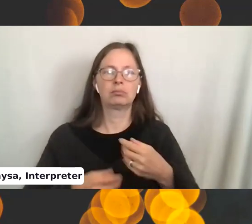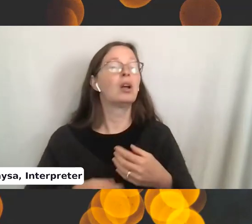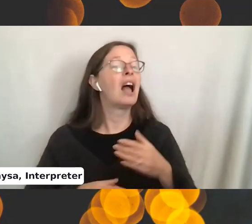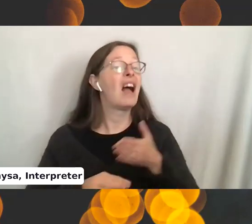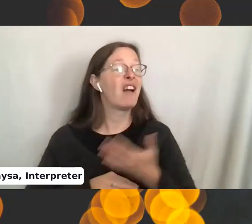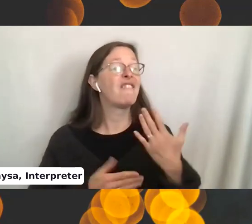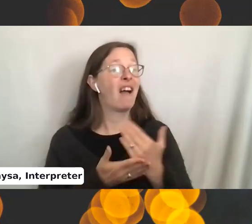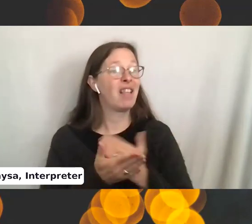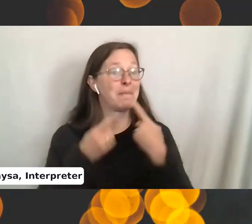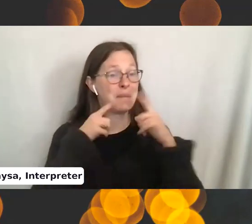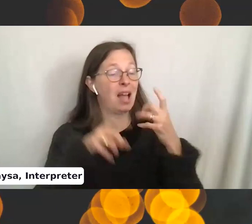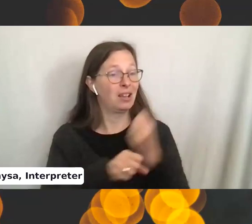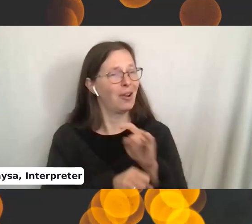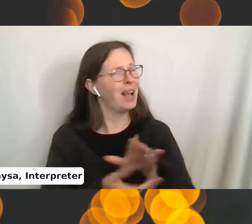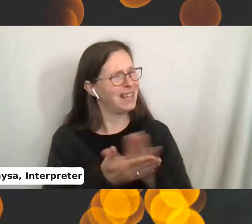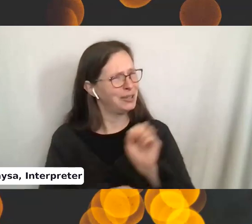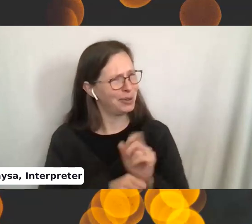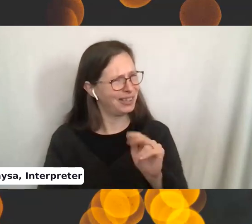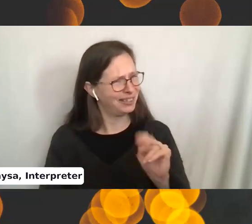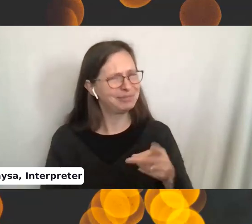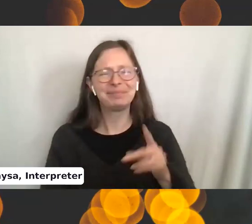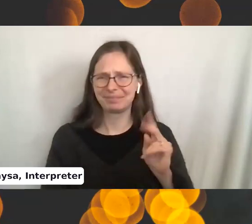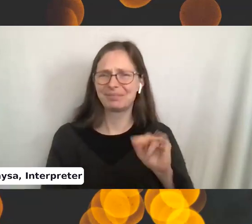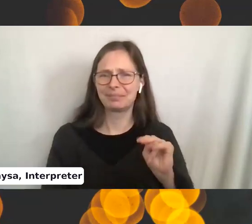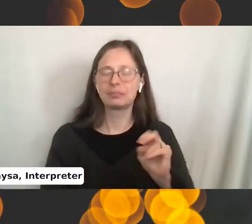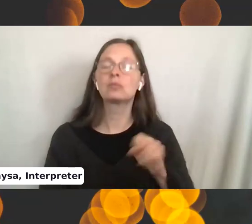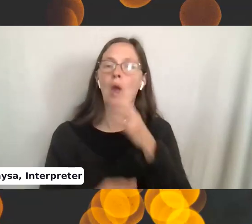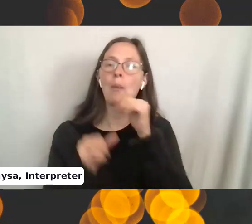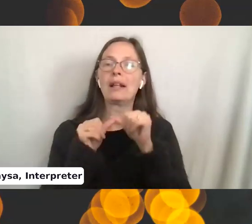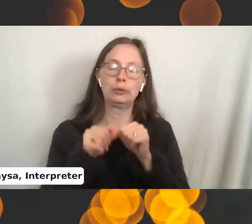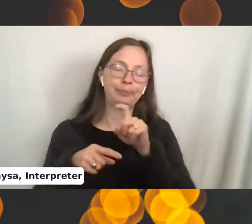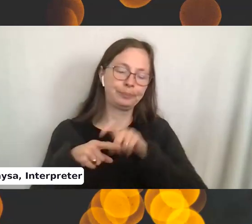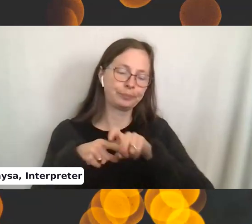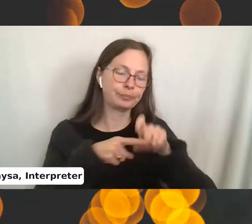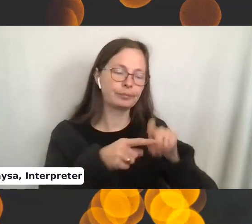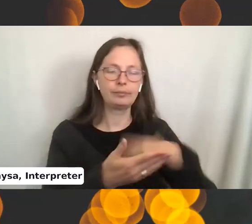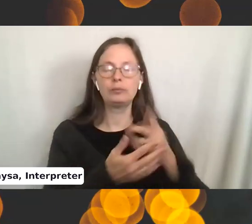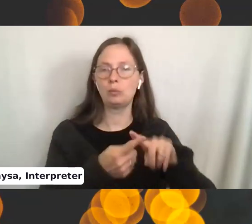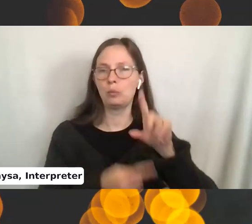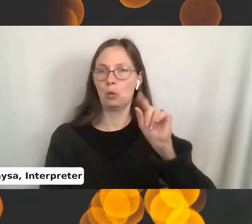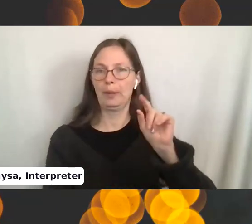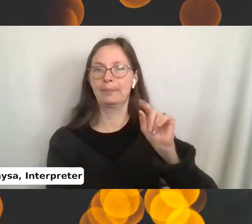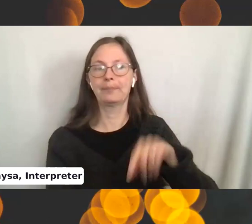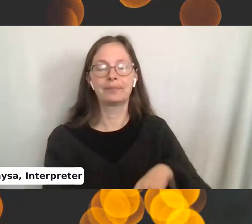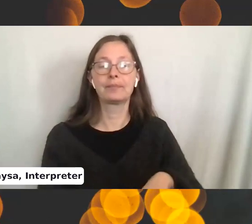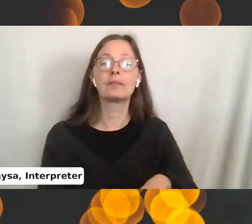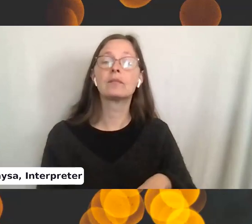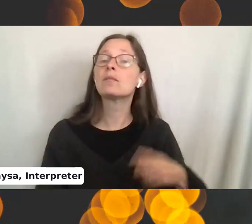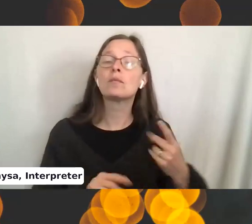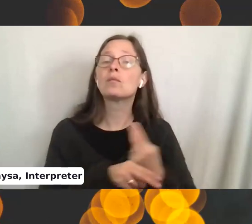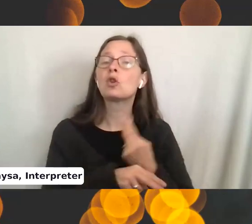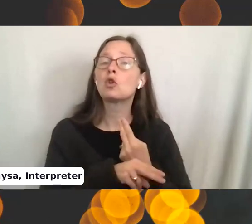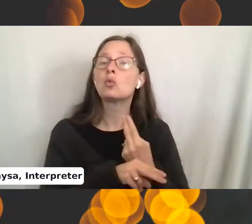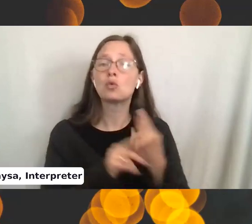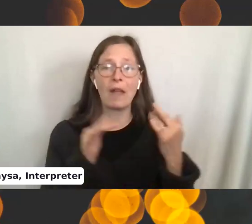got it. Nice work, Karen. Okay. So I'm just going to go ahead and continue to cast on until I get to 20. Basically, you're just using your